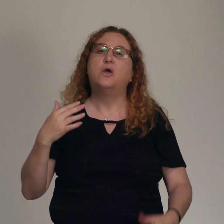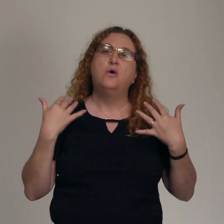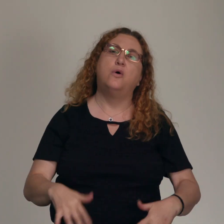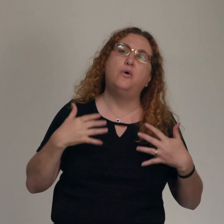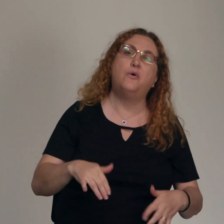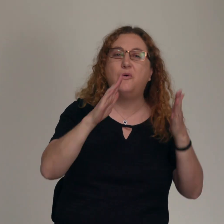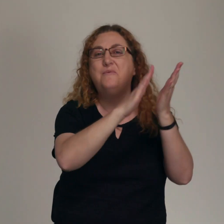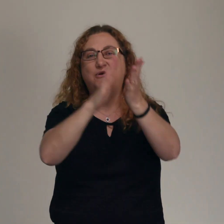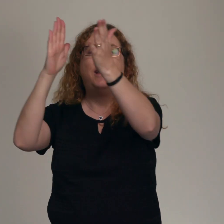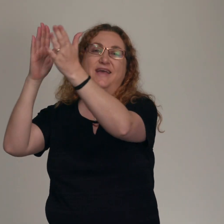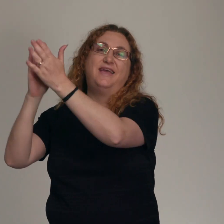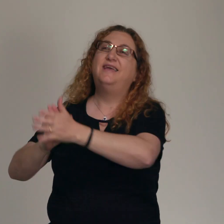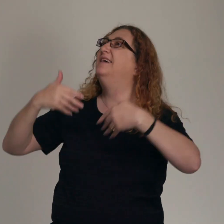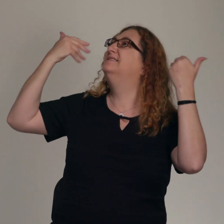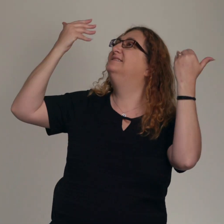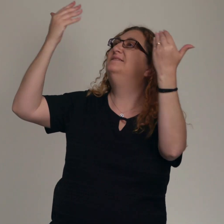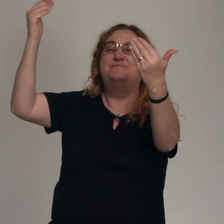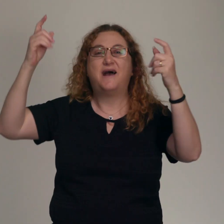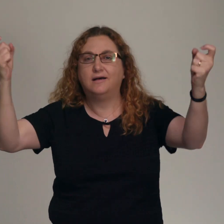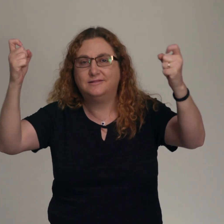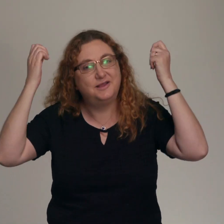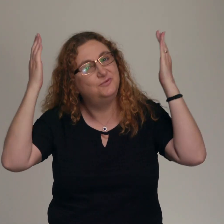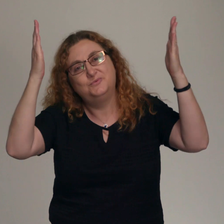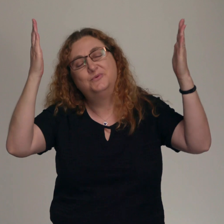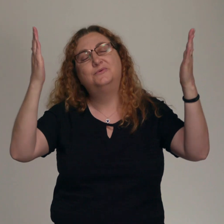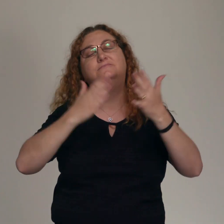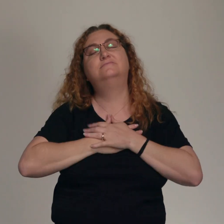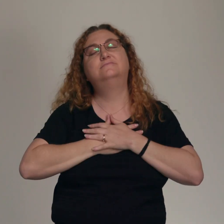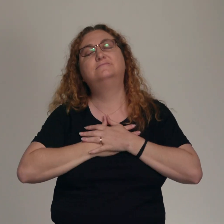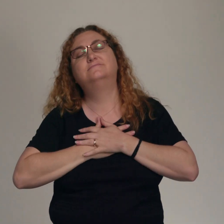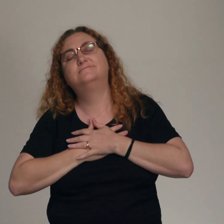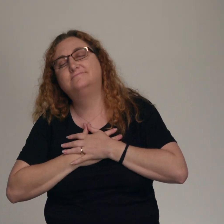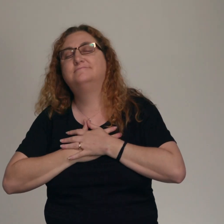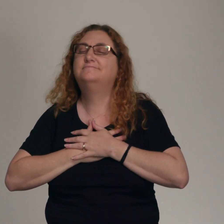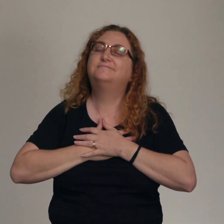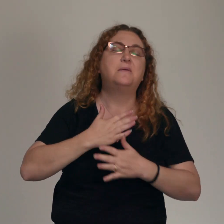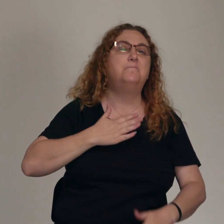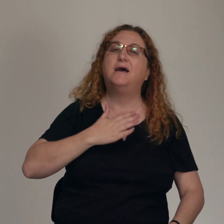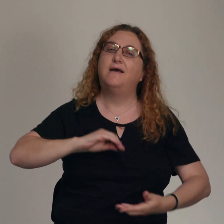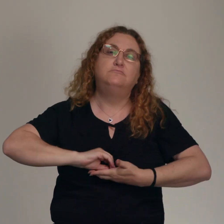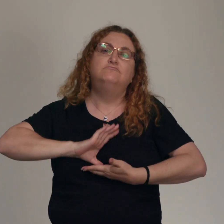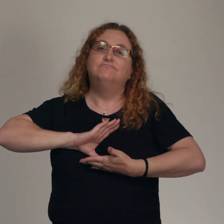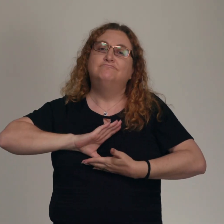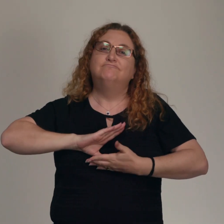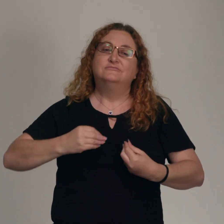Oh, praise Him, hallelujah My delight and my